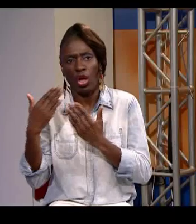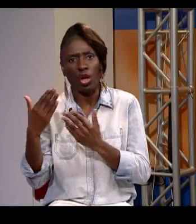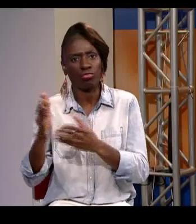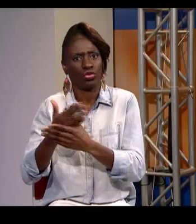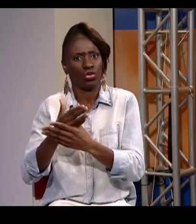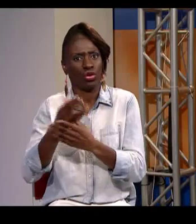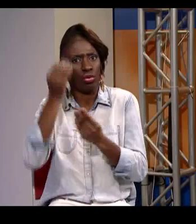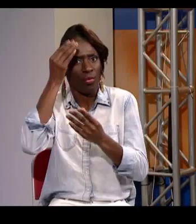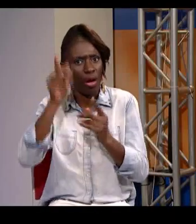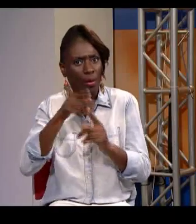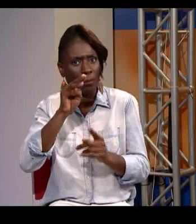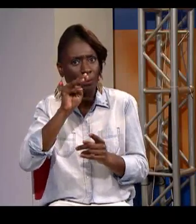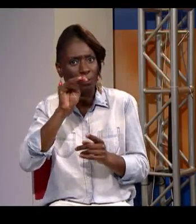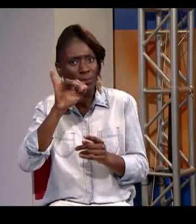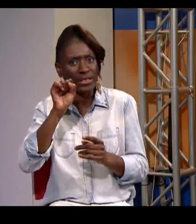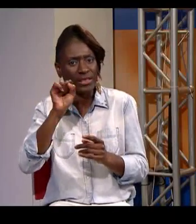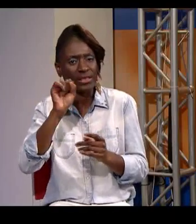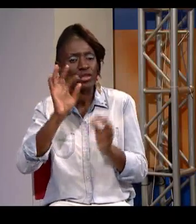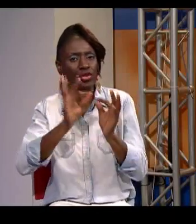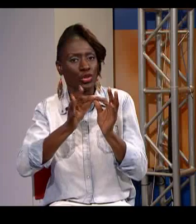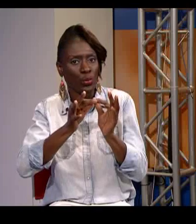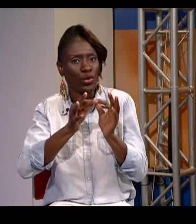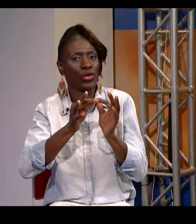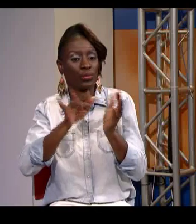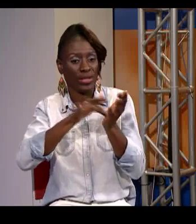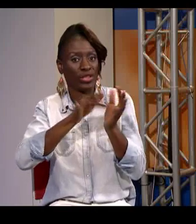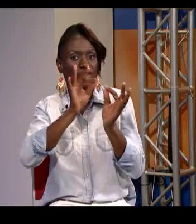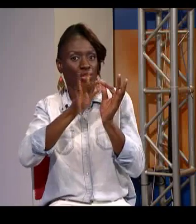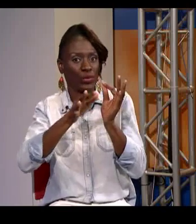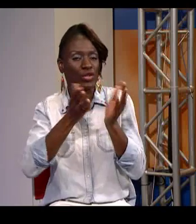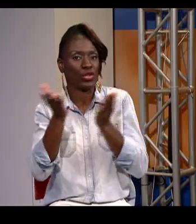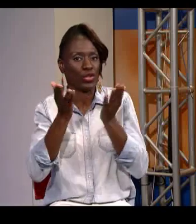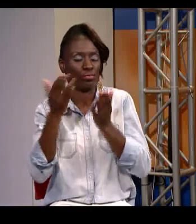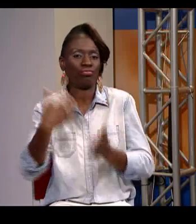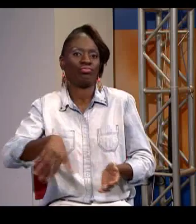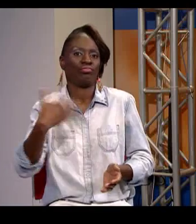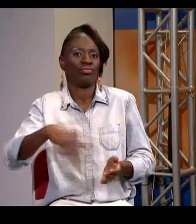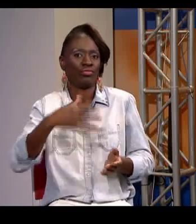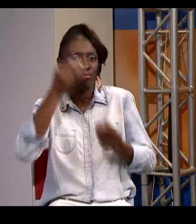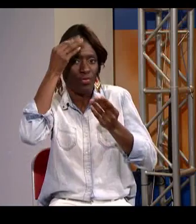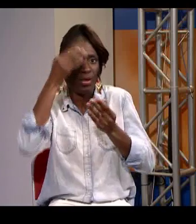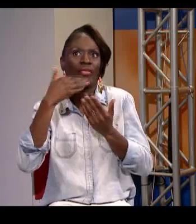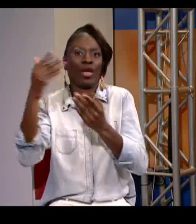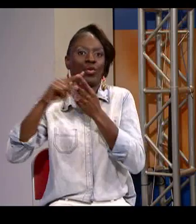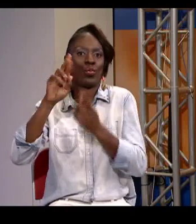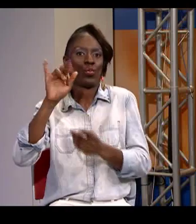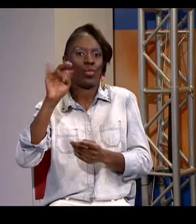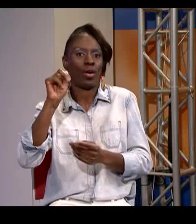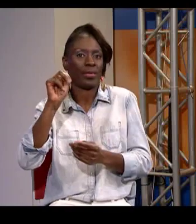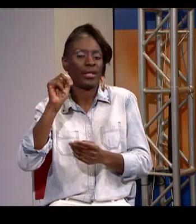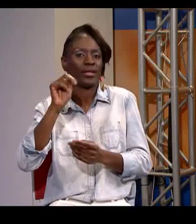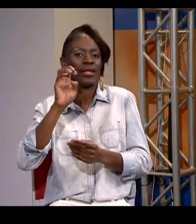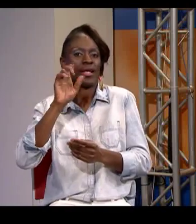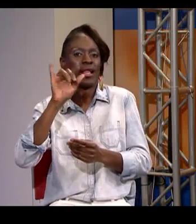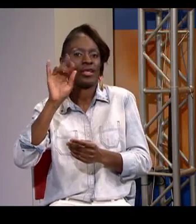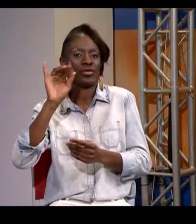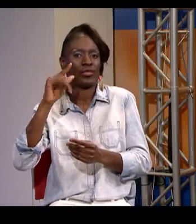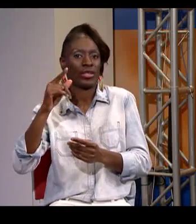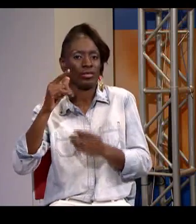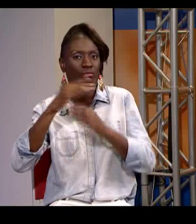communication clearly conveyed to them. Okay. Thank you very much. We will continue talking about medical interpreting services and the services they provide in